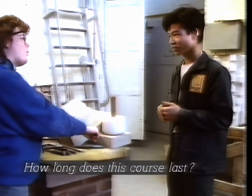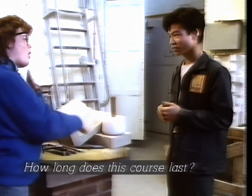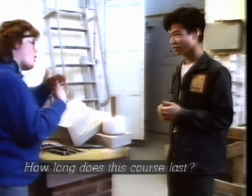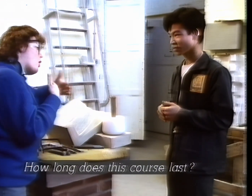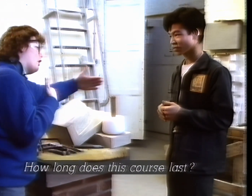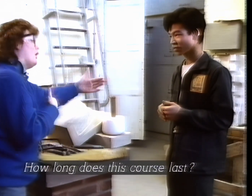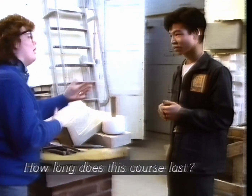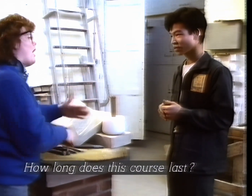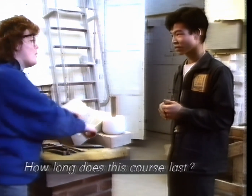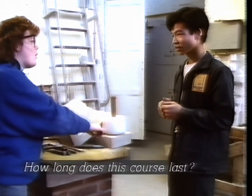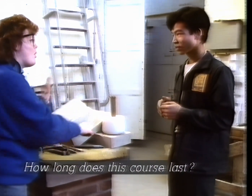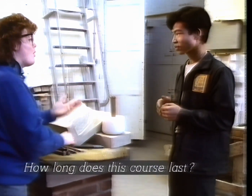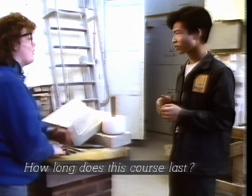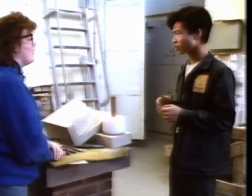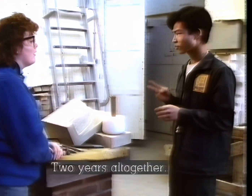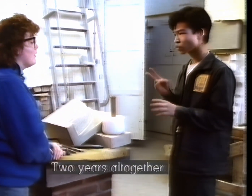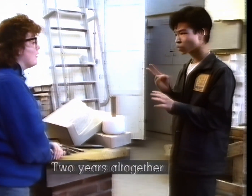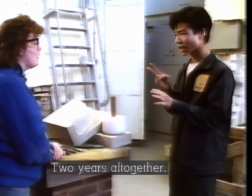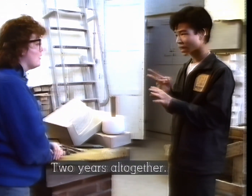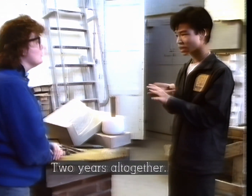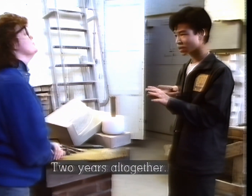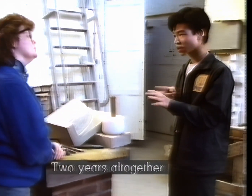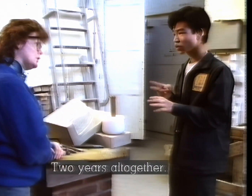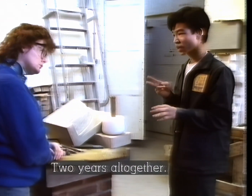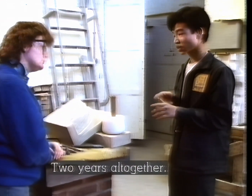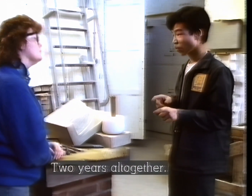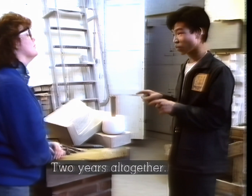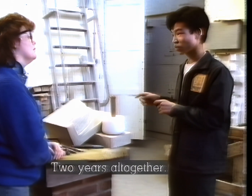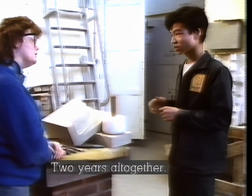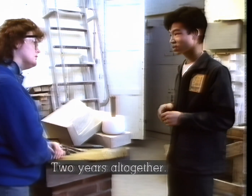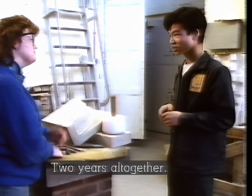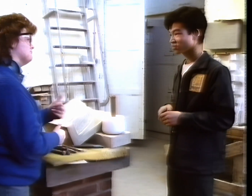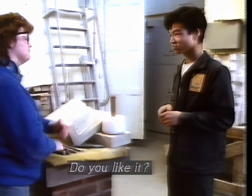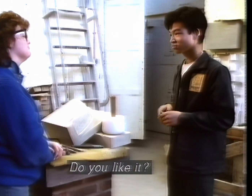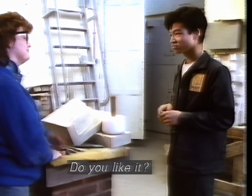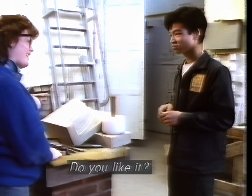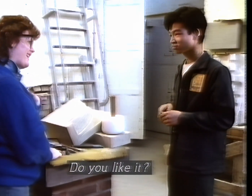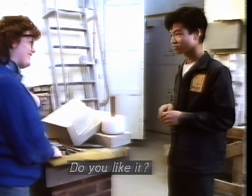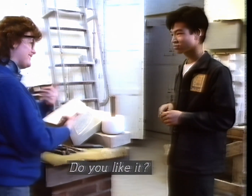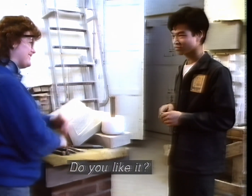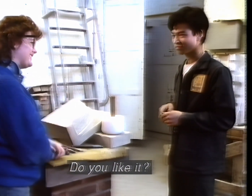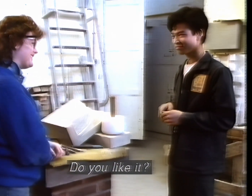Now, how long is this course you're on going to last? Two years altogether. Great. Do you like it?